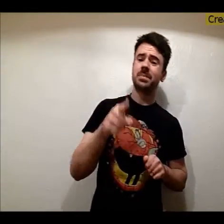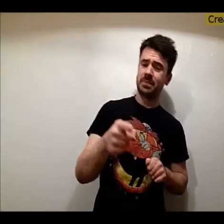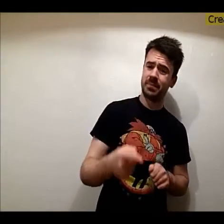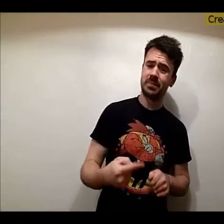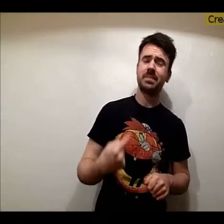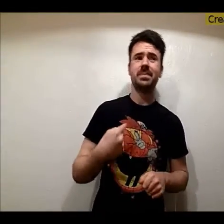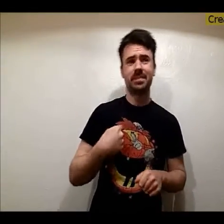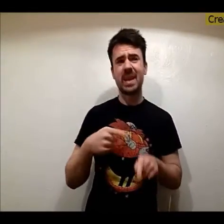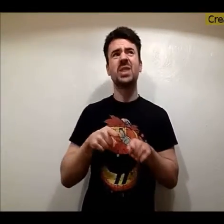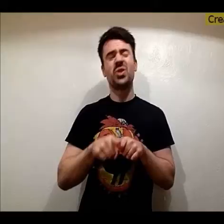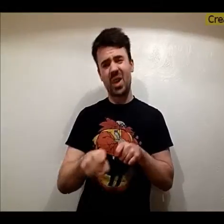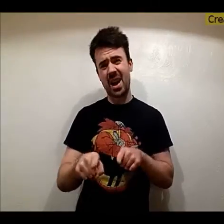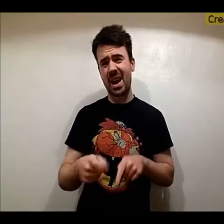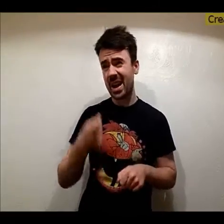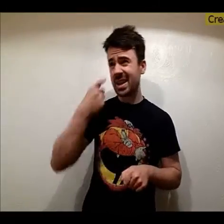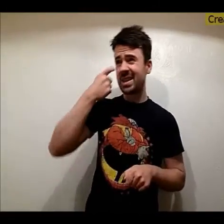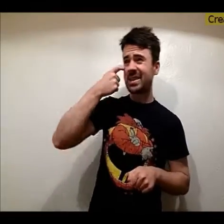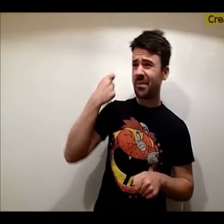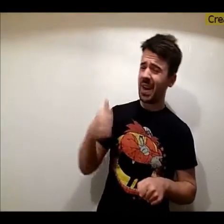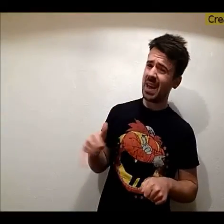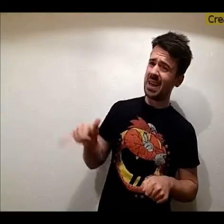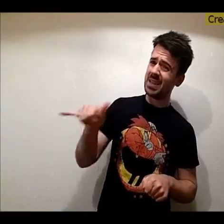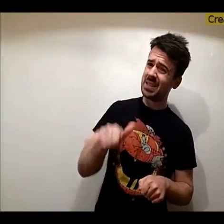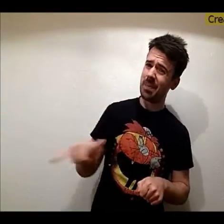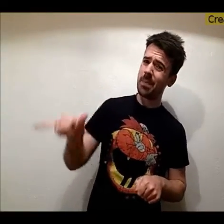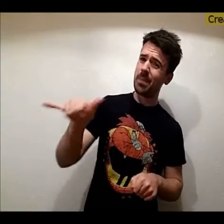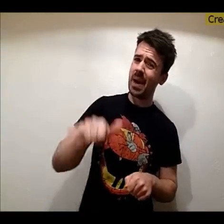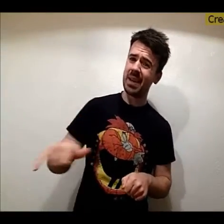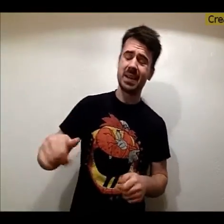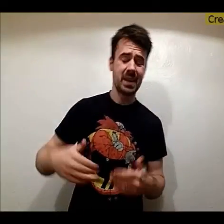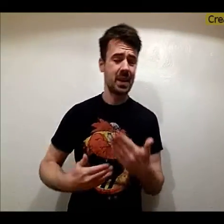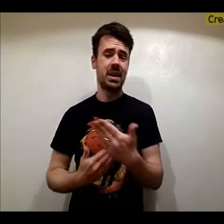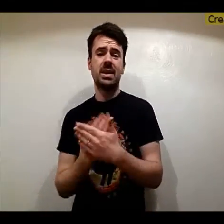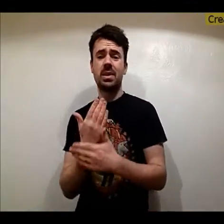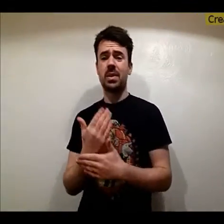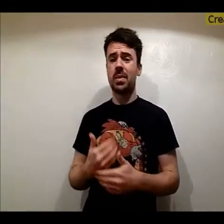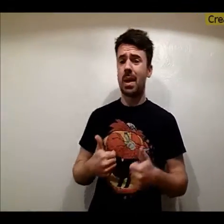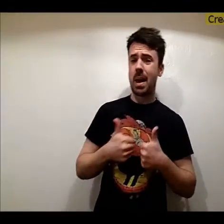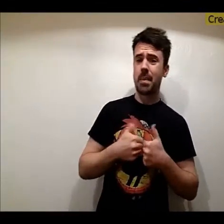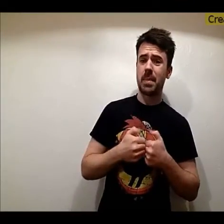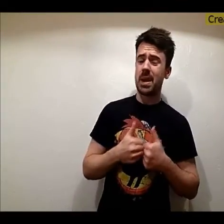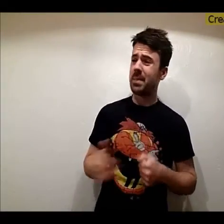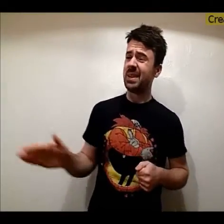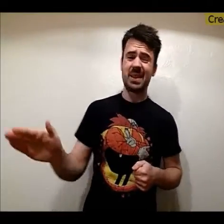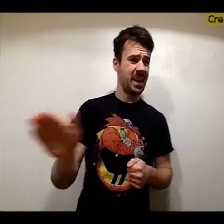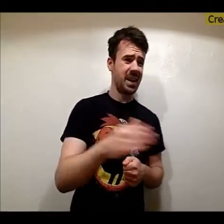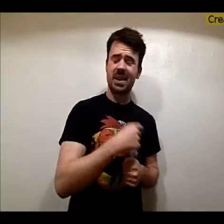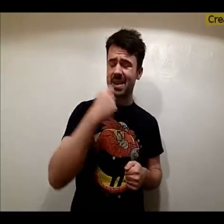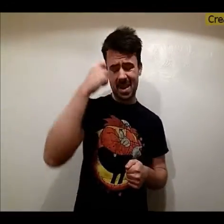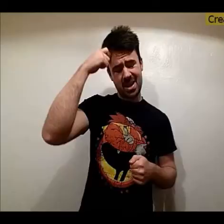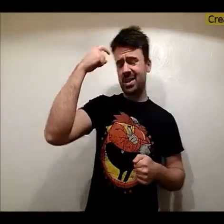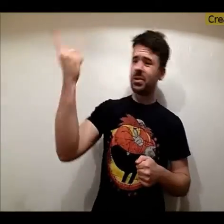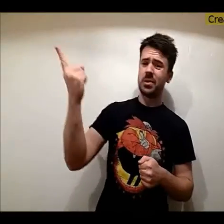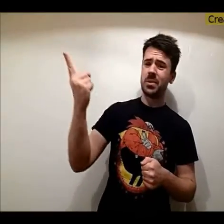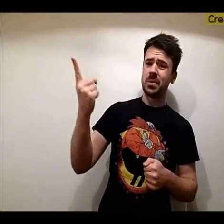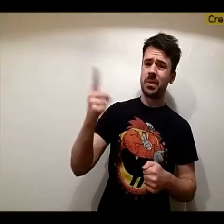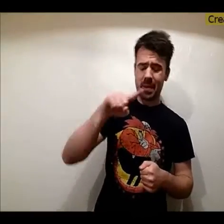you I tried to find somebody new Baby, they ain't got a clue,